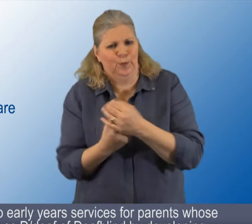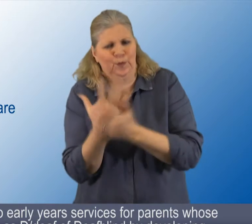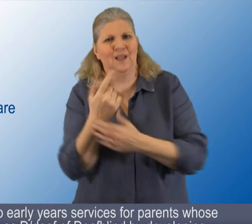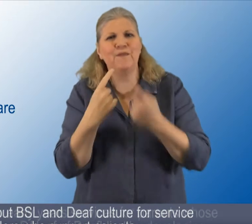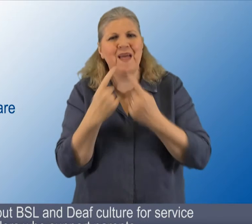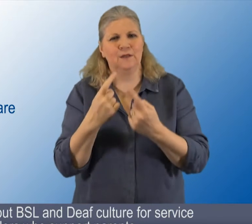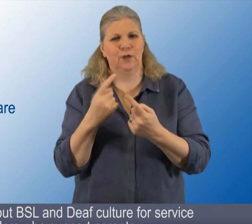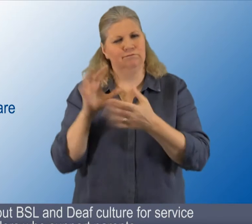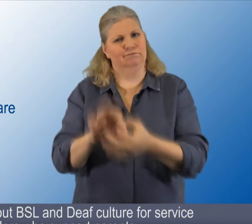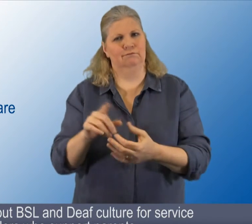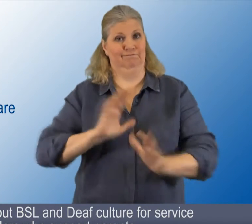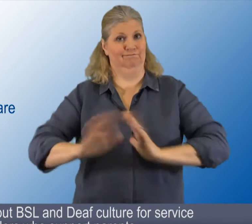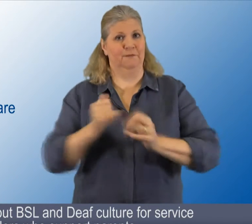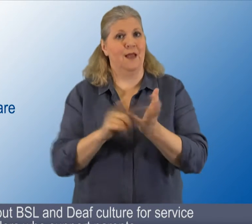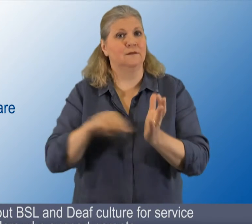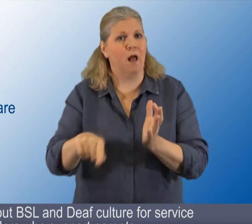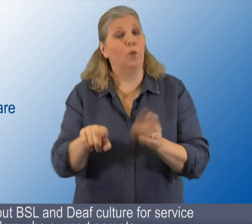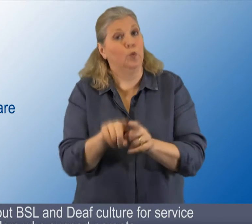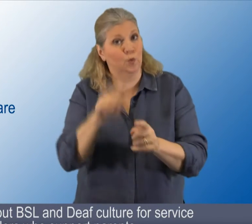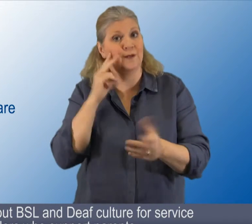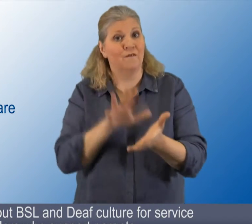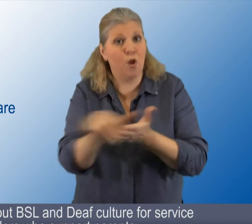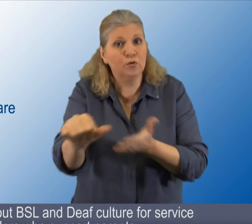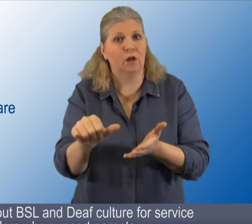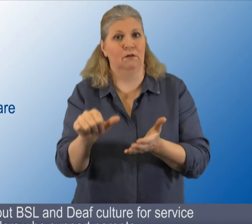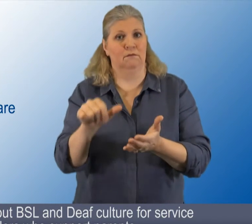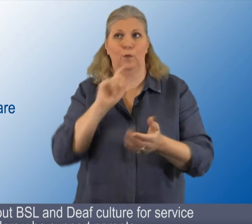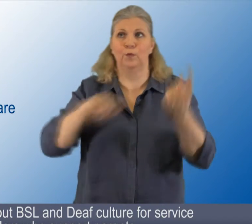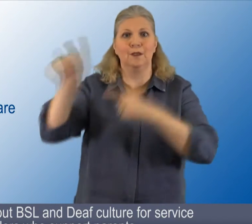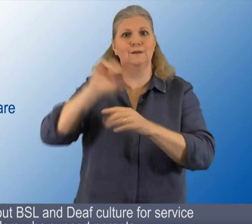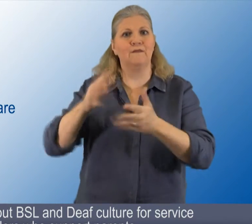information about BSL and deaf culture for service providers who support parents